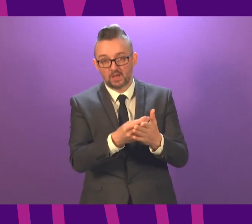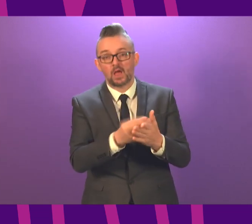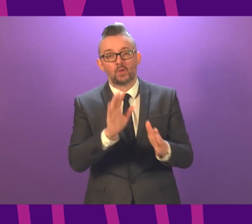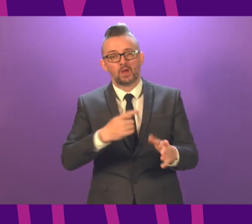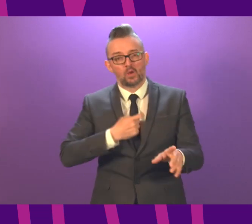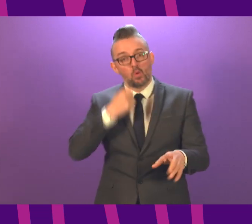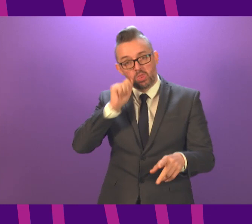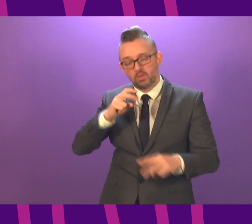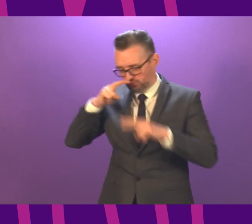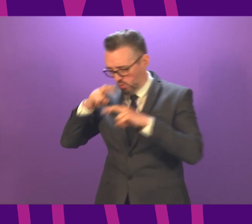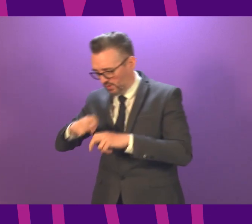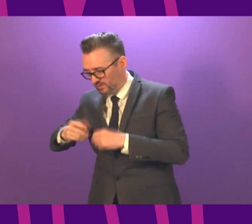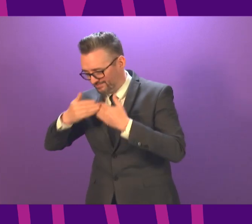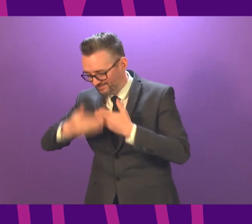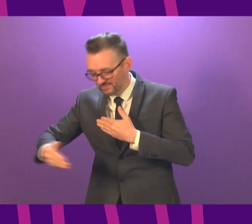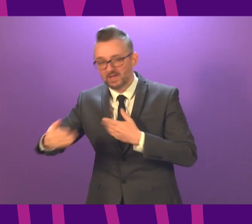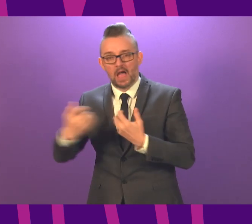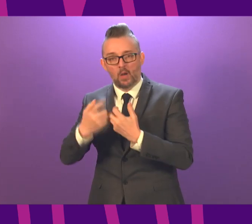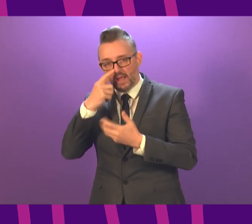what more we are able to do in the weeks ahead.